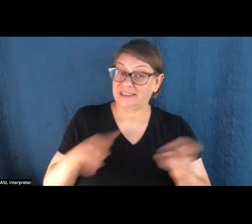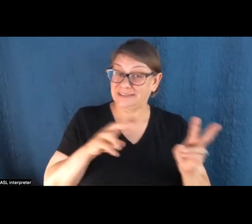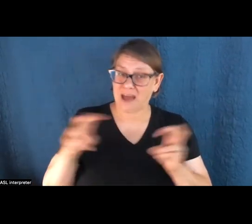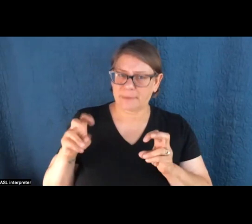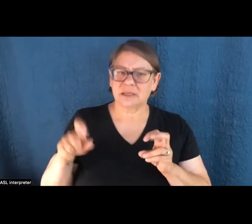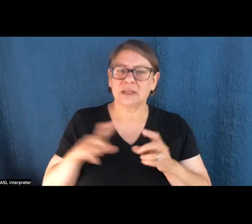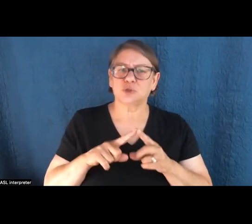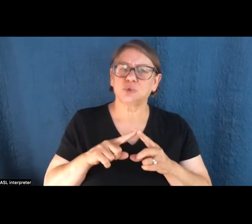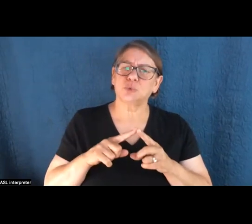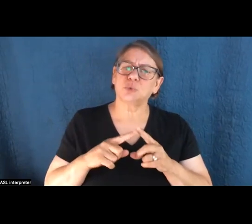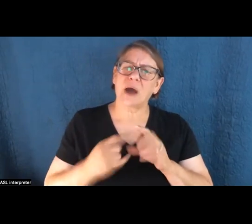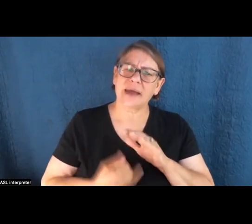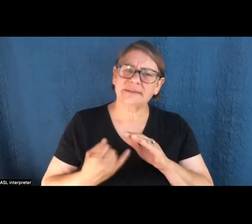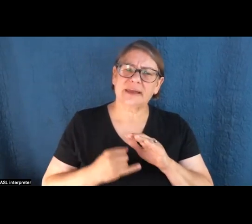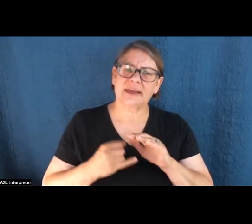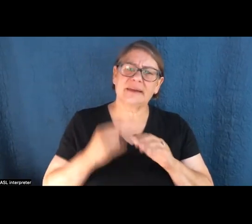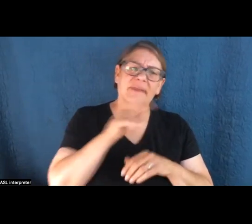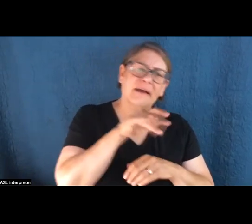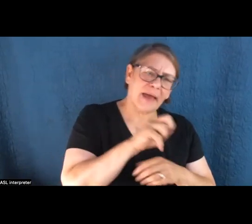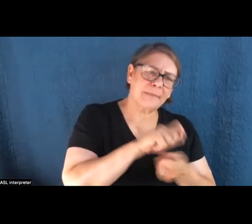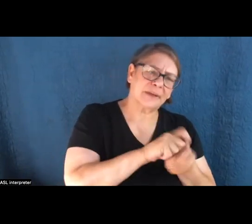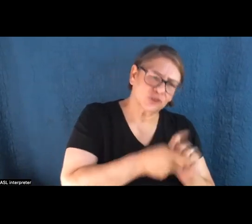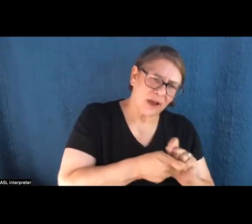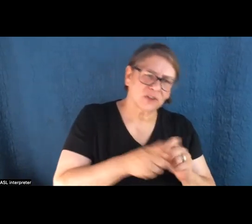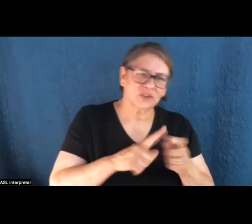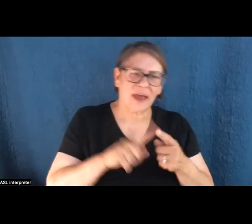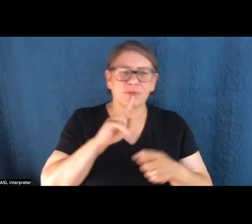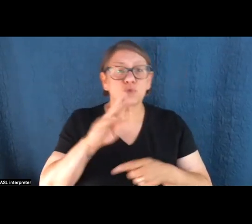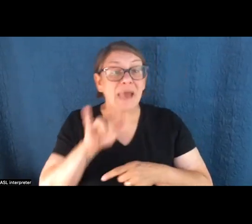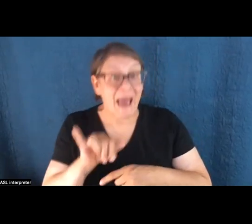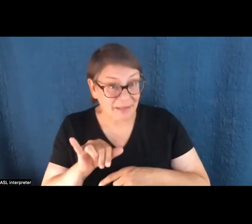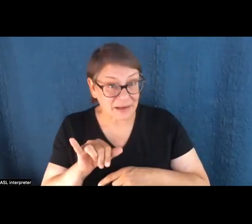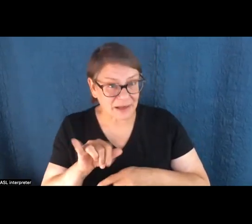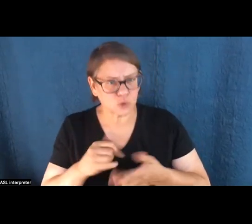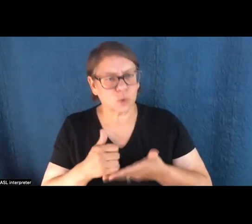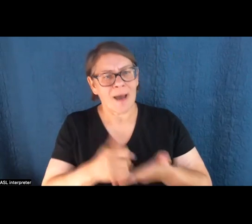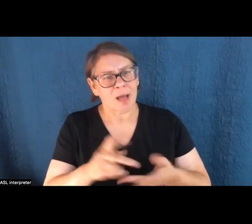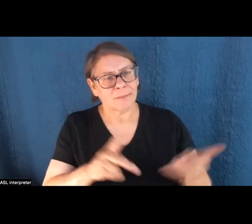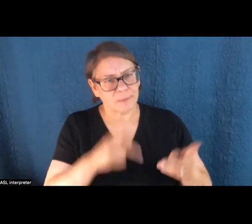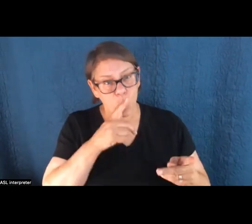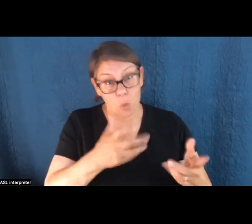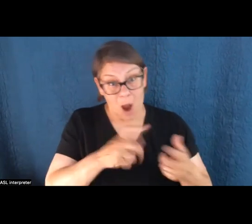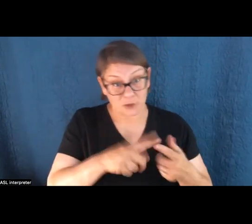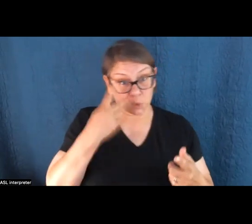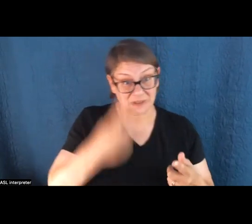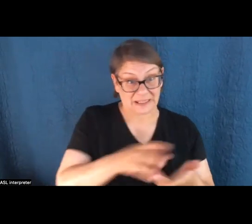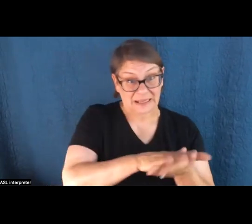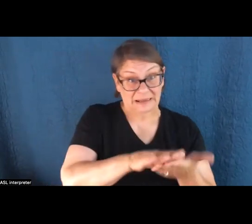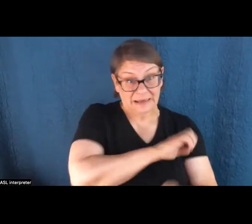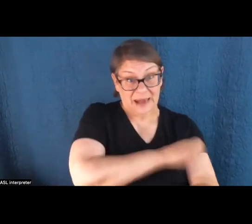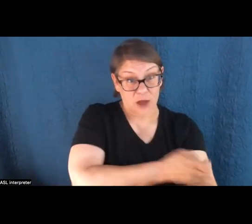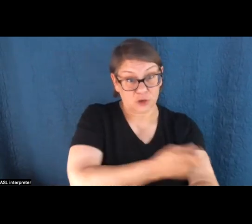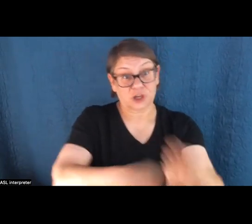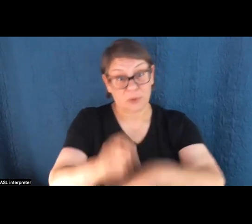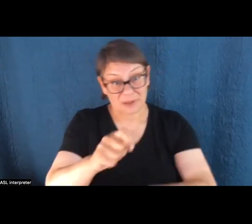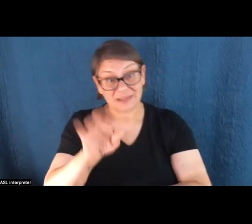isolate the climate challenge and the energy realities and sort of help people who want to solve climate and who want to see clean energy replace fossil